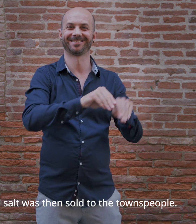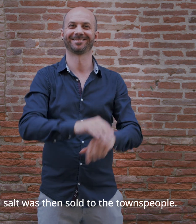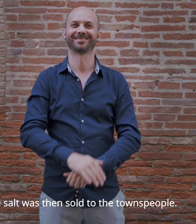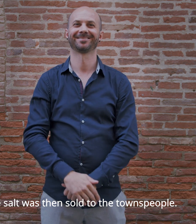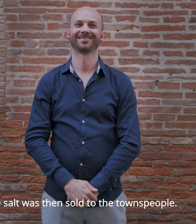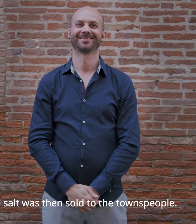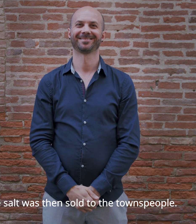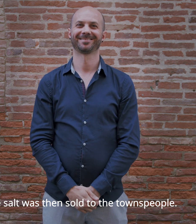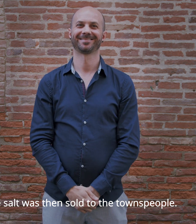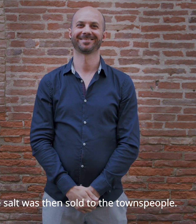the townspeople.